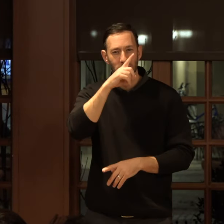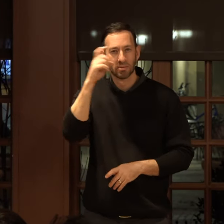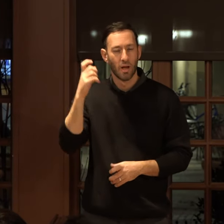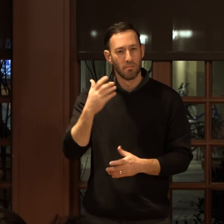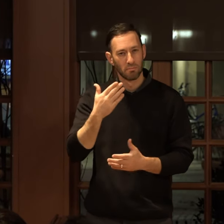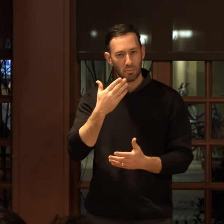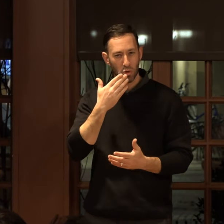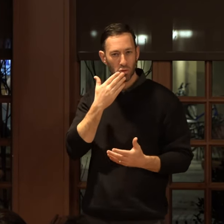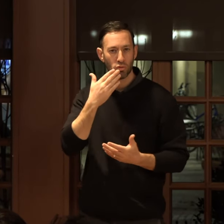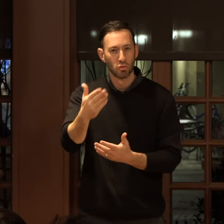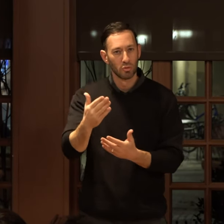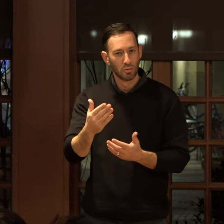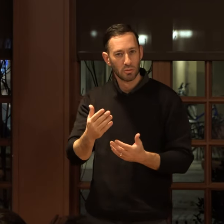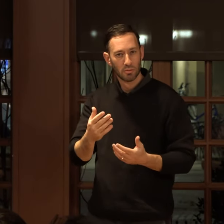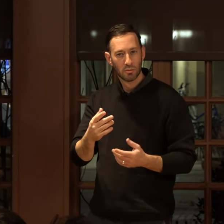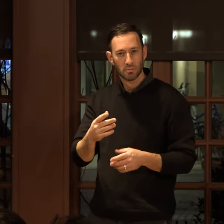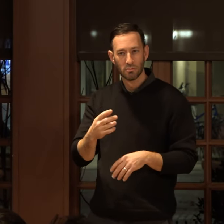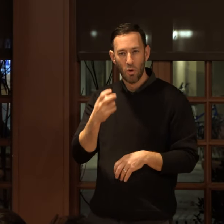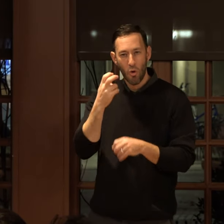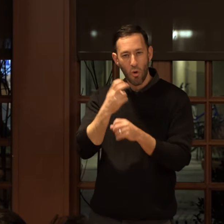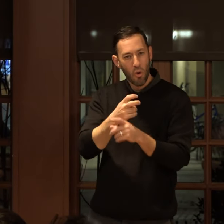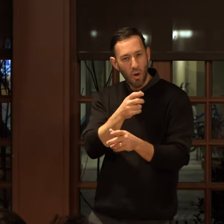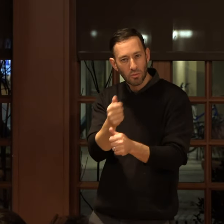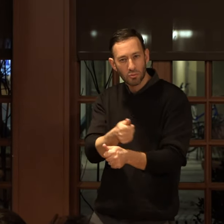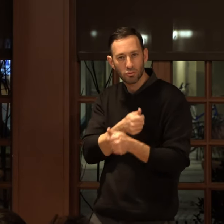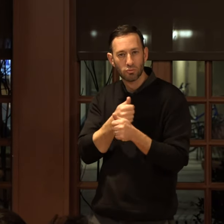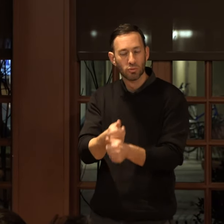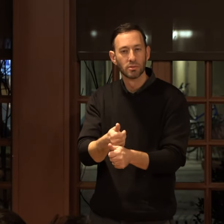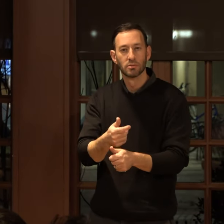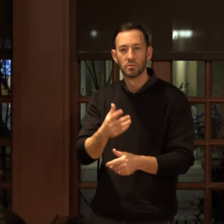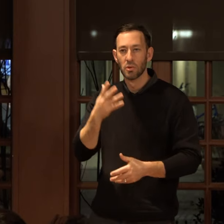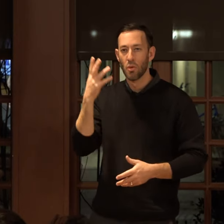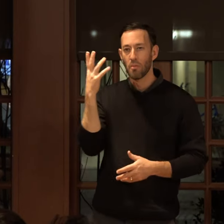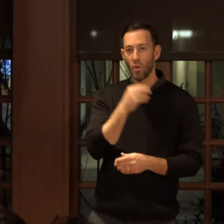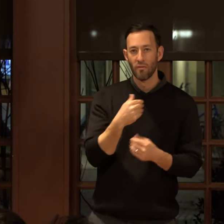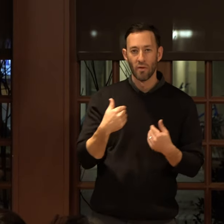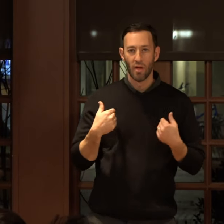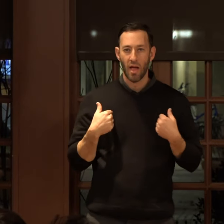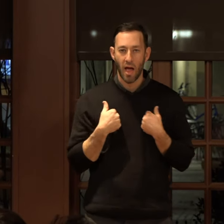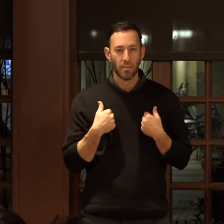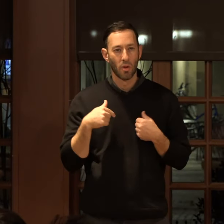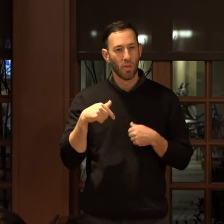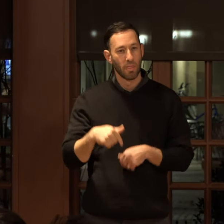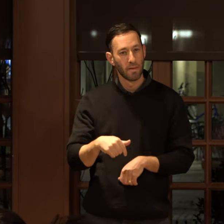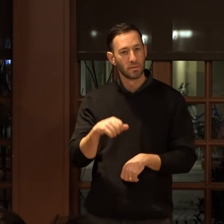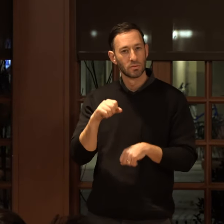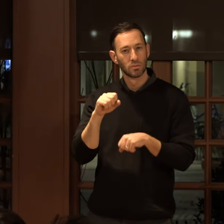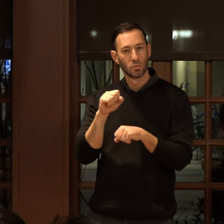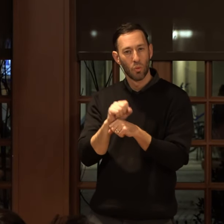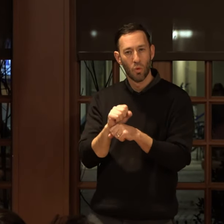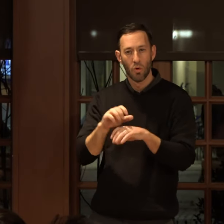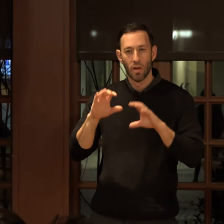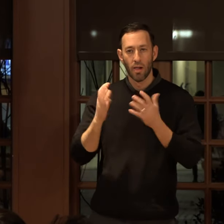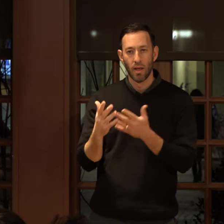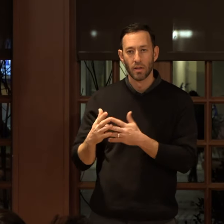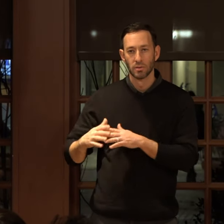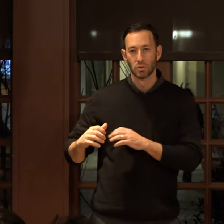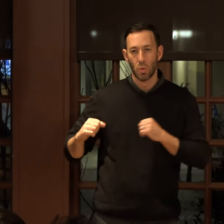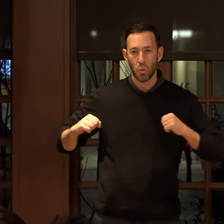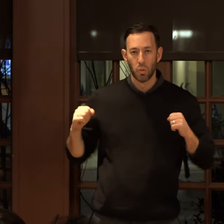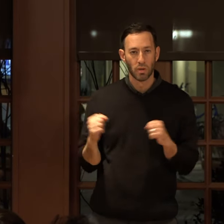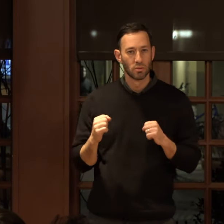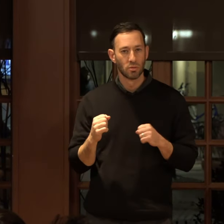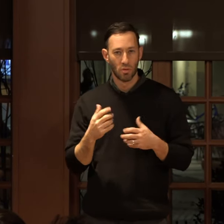shot. An untraceable track. Let the beautiful animal of this working-class winter loose its vice grip on your throat